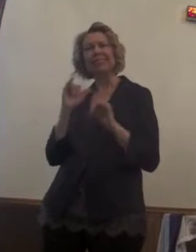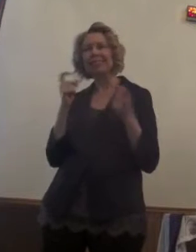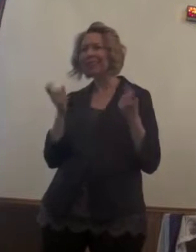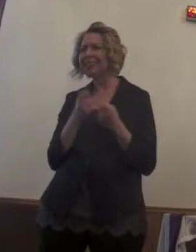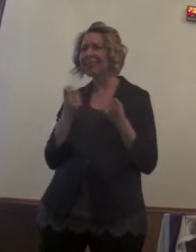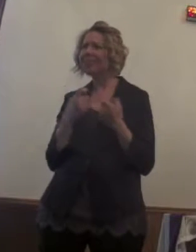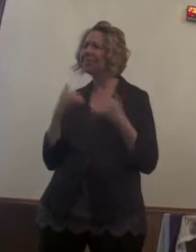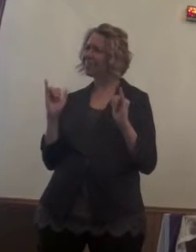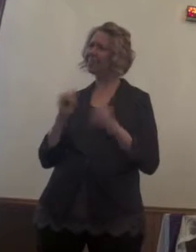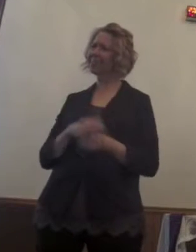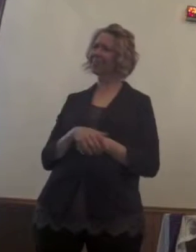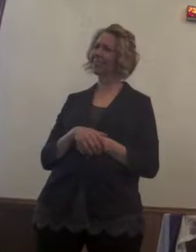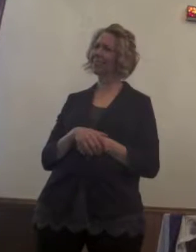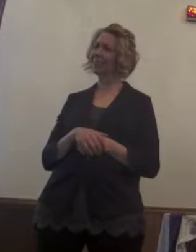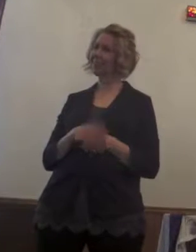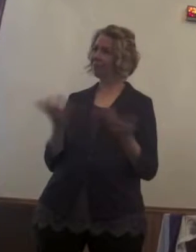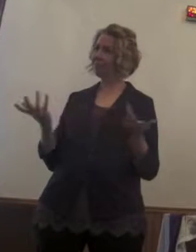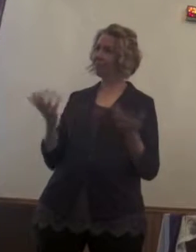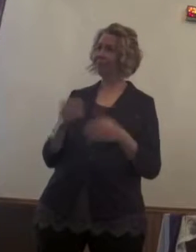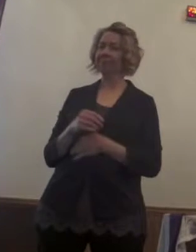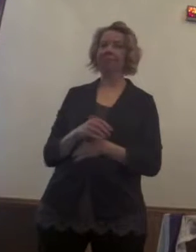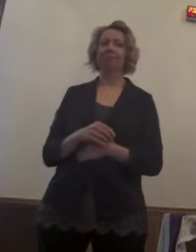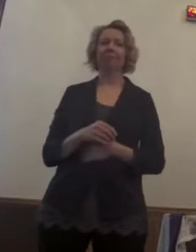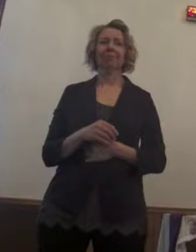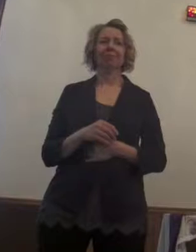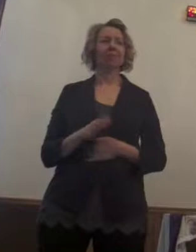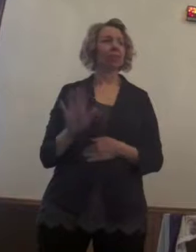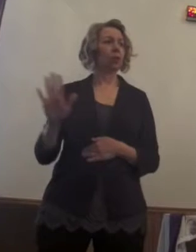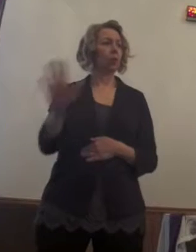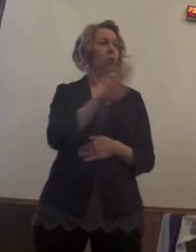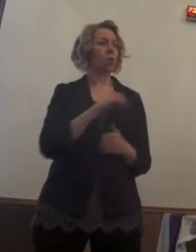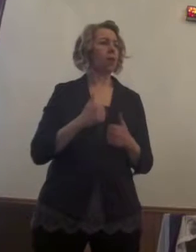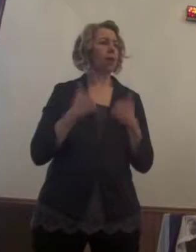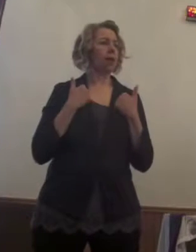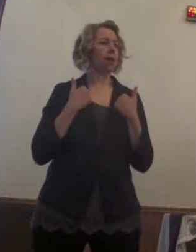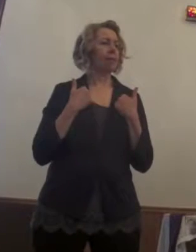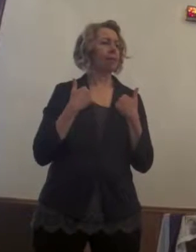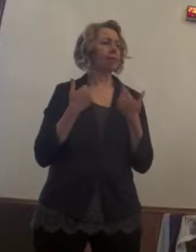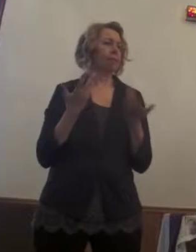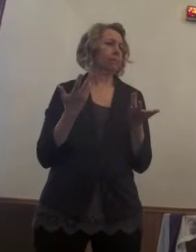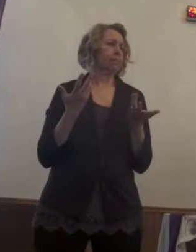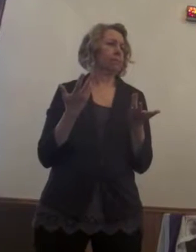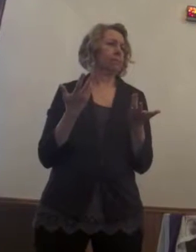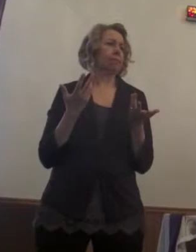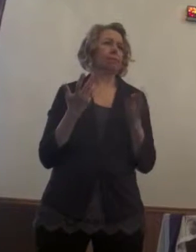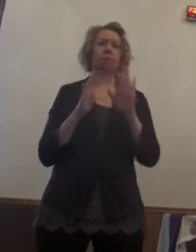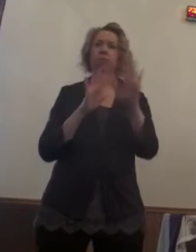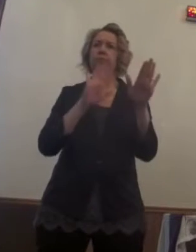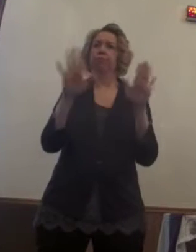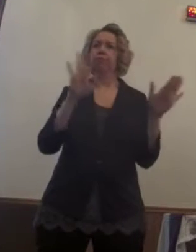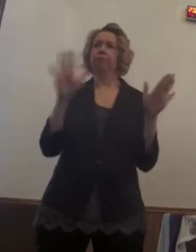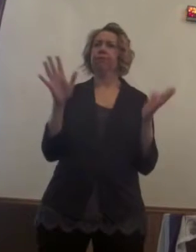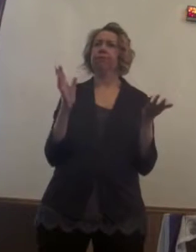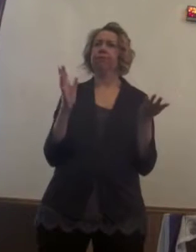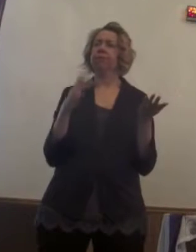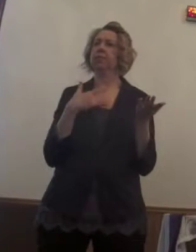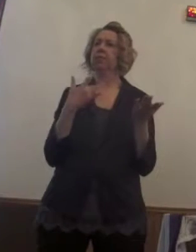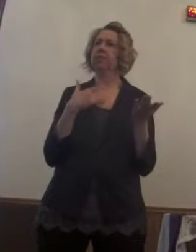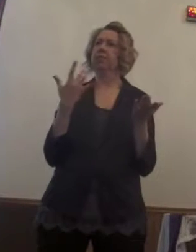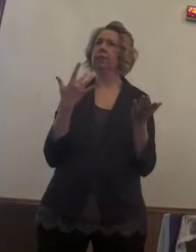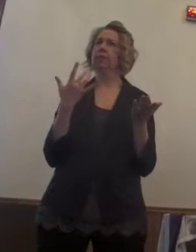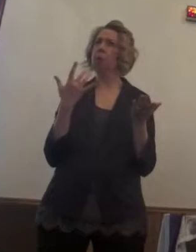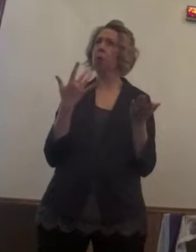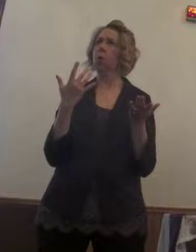Take a look at our own lives. Do you have anything in your life that is a saving faith